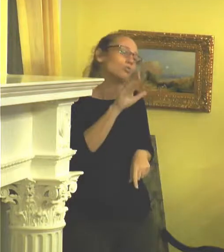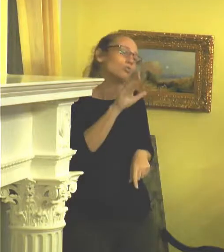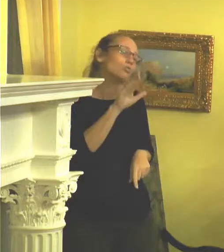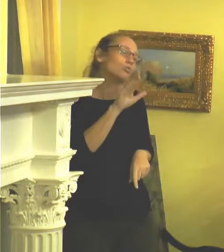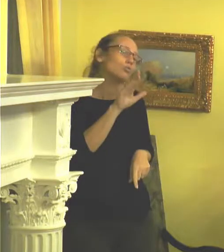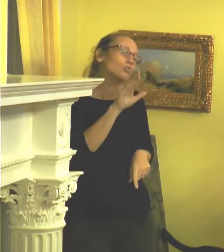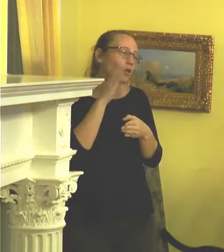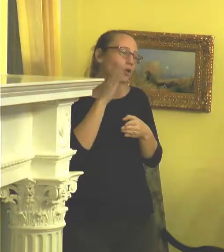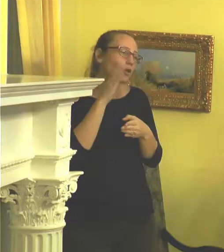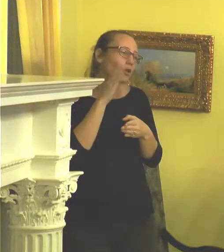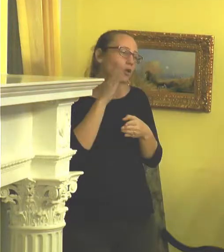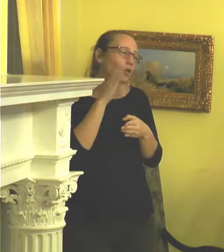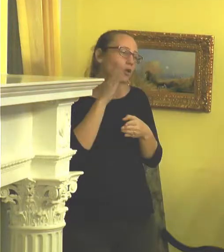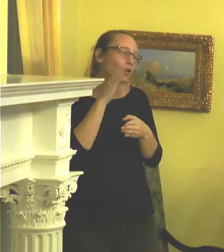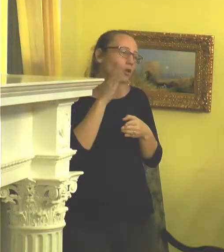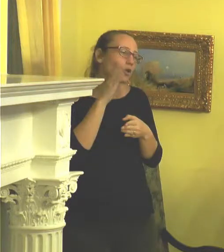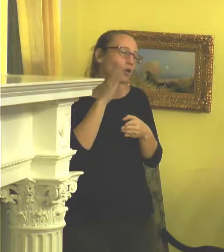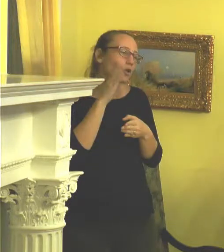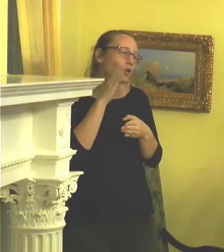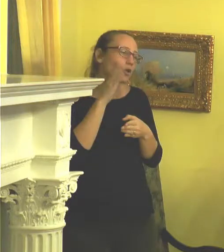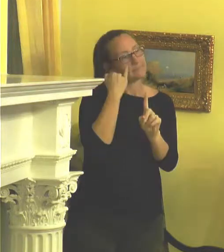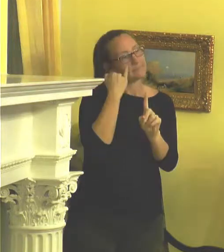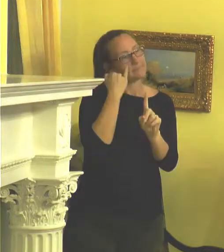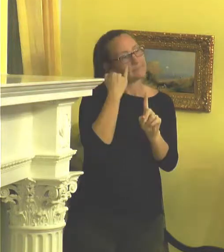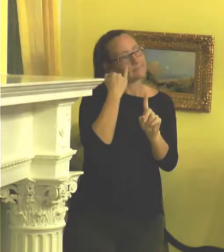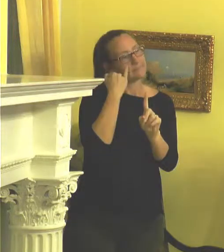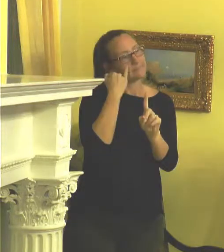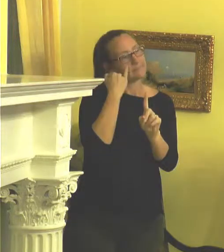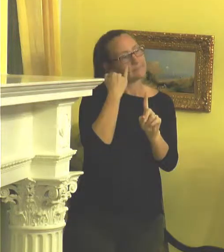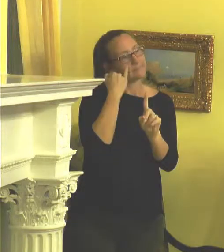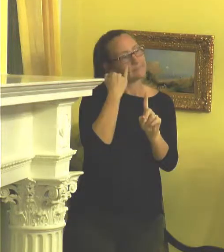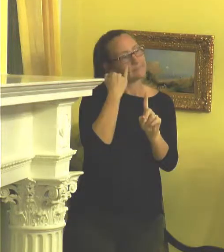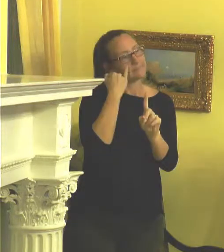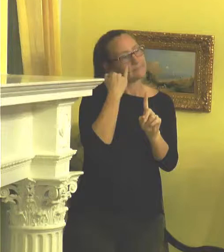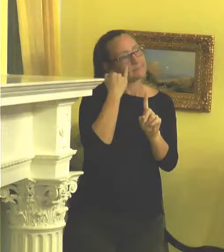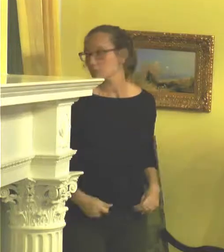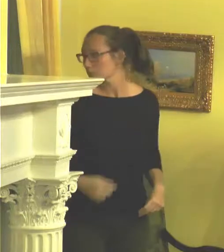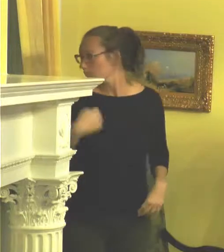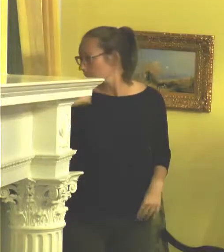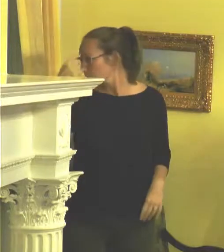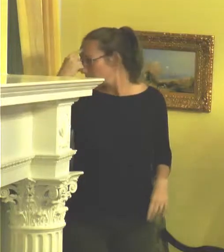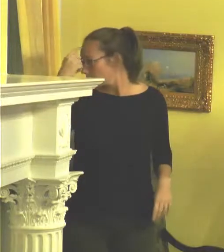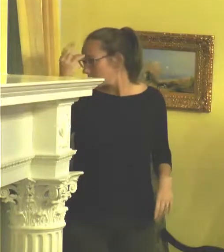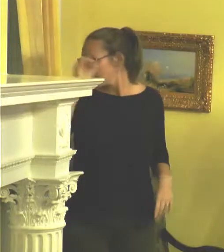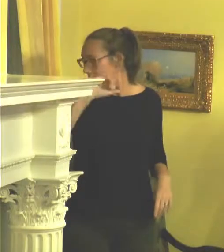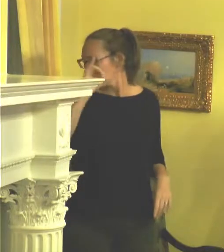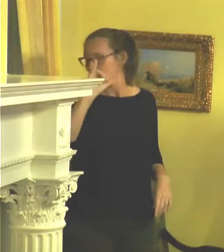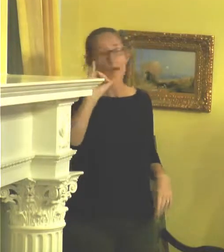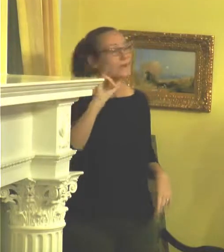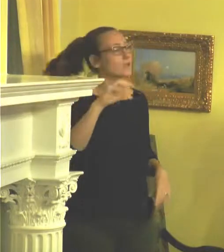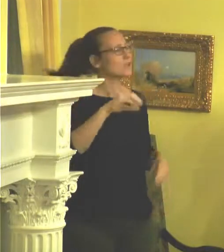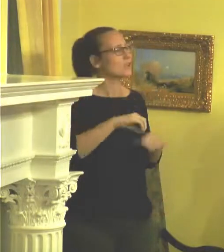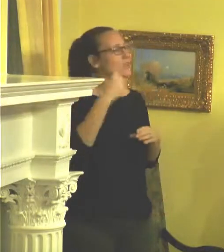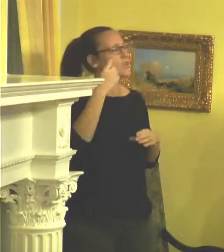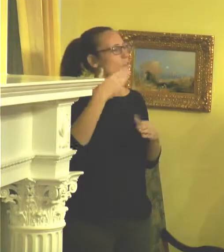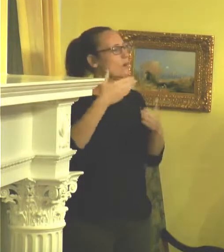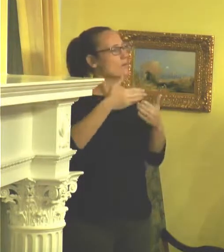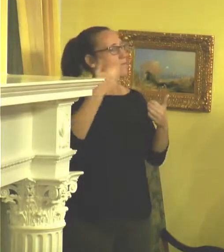things are going to be, unless it means something. And so, you know, I think like in the one before,